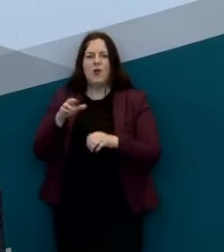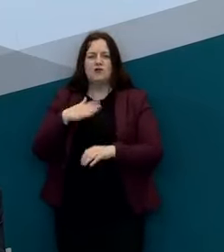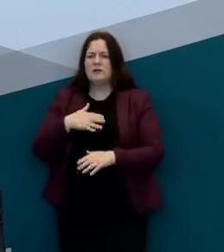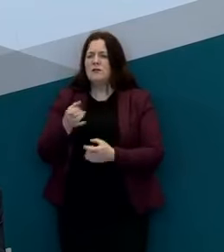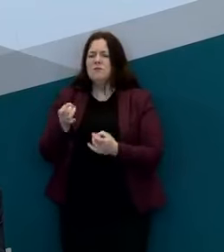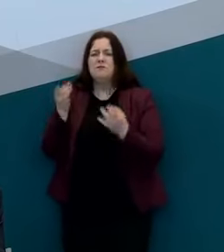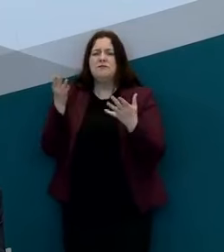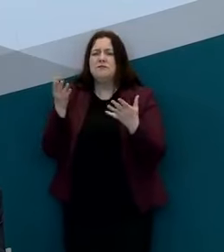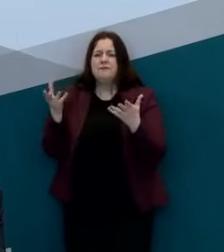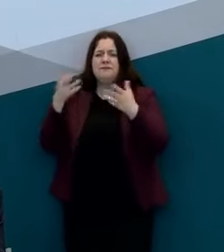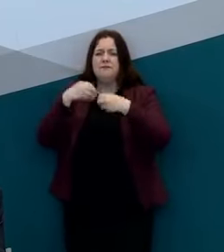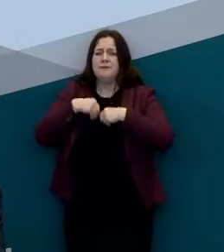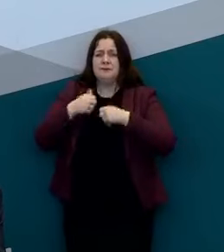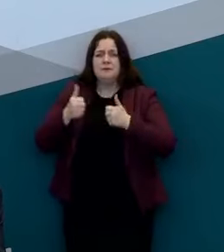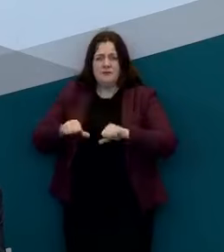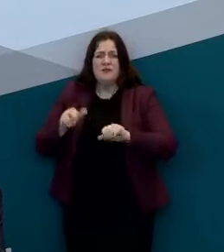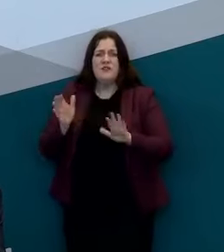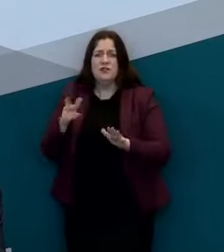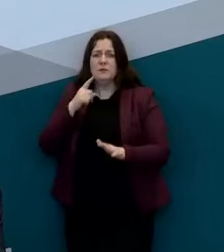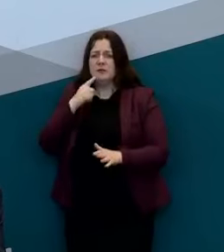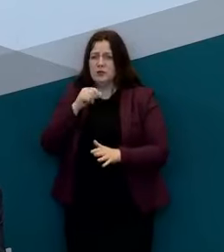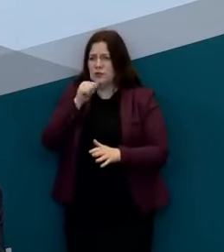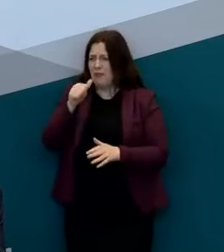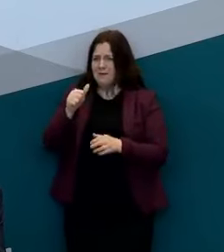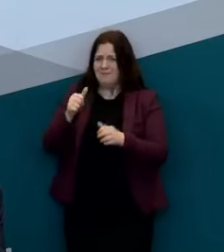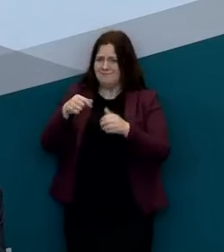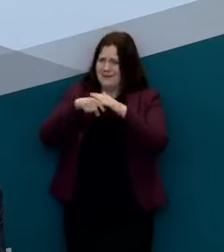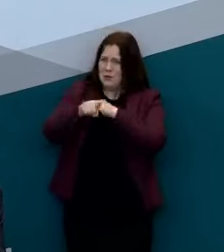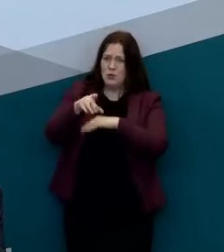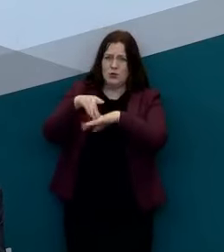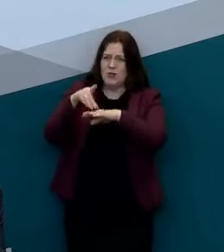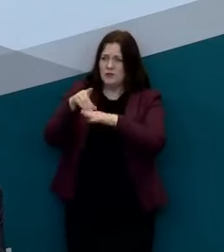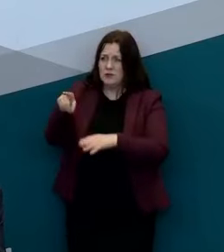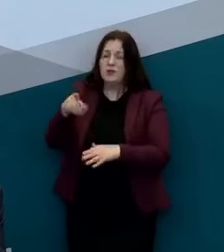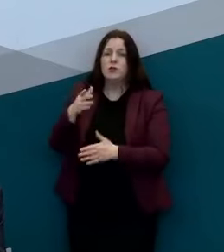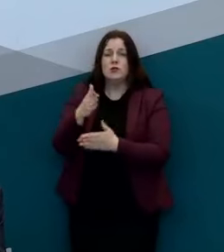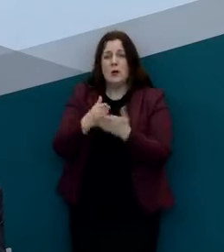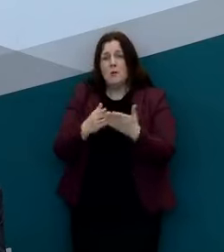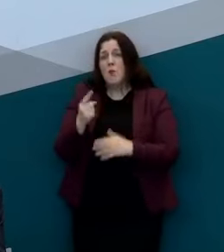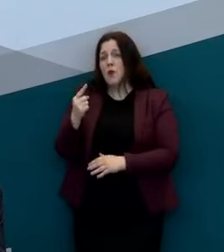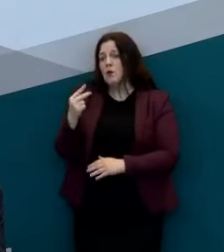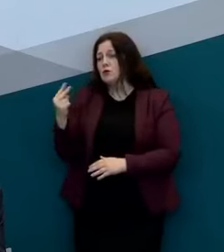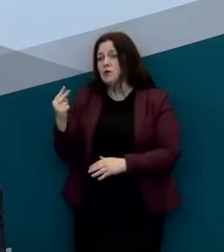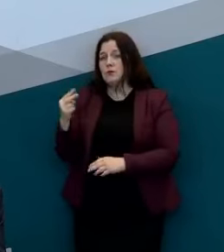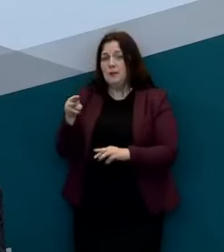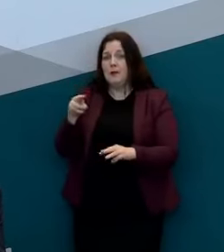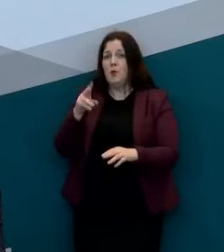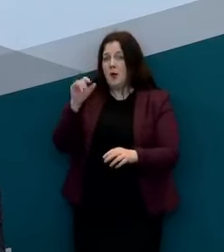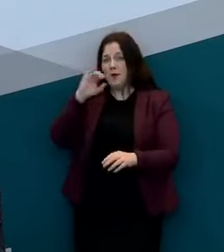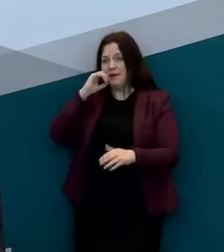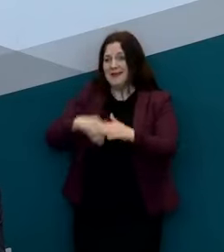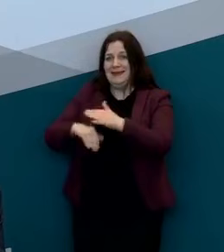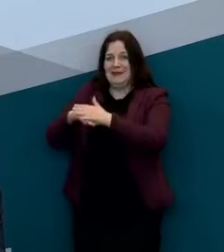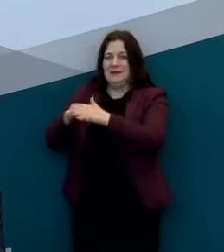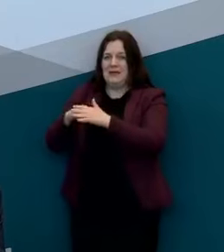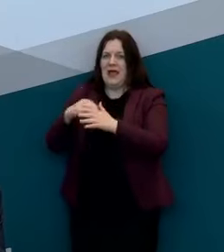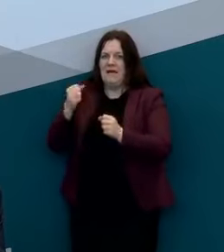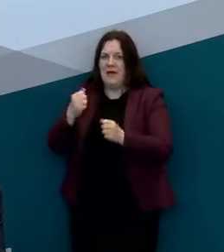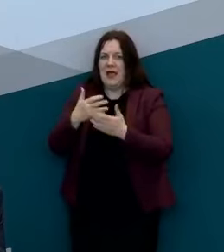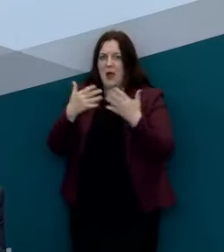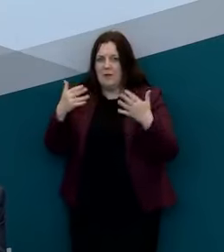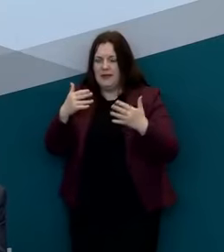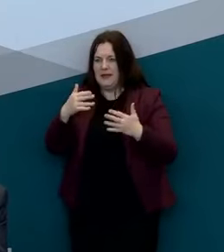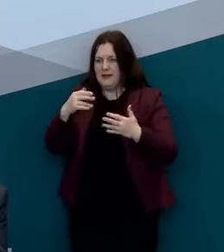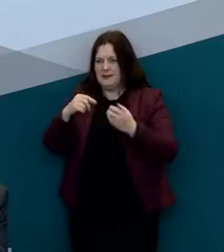they don't come to the attention of doctors and one or two cases because of limitations in testing capacity or that